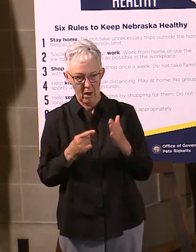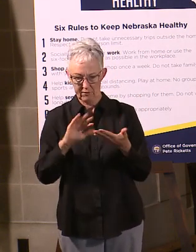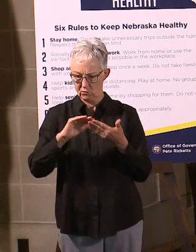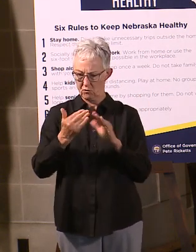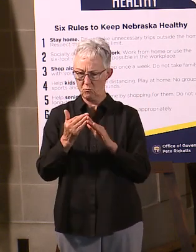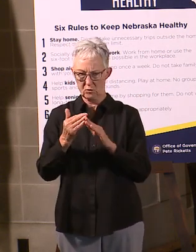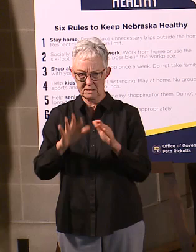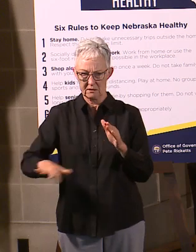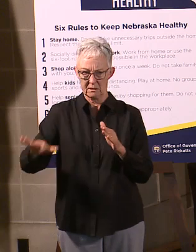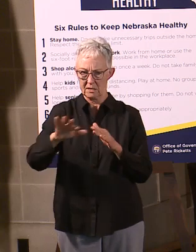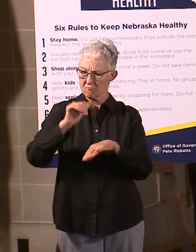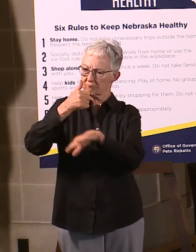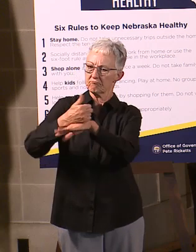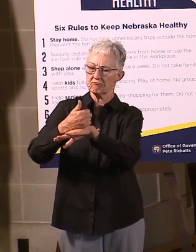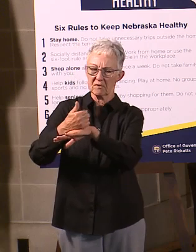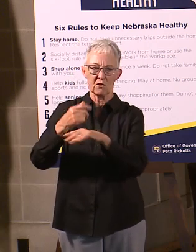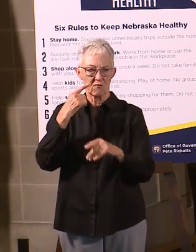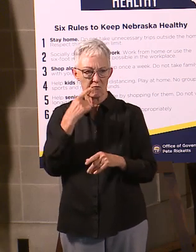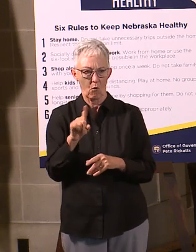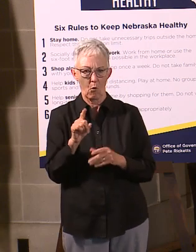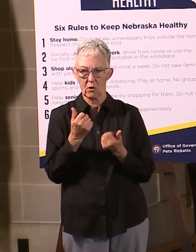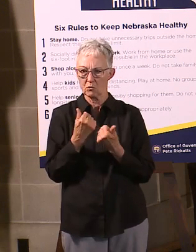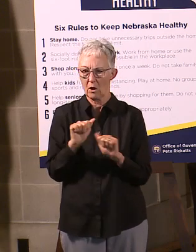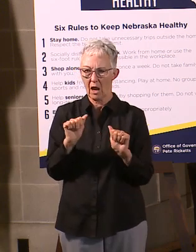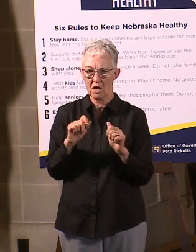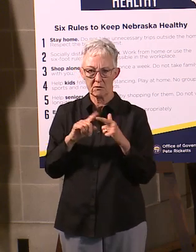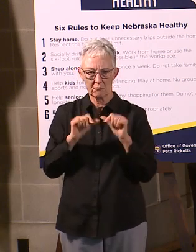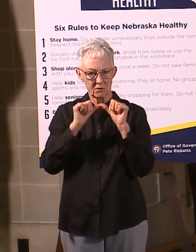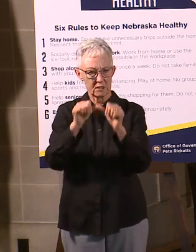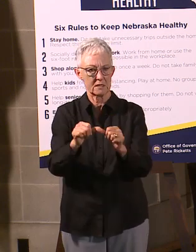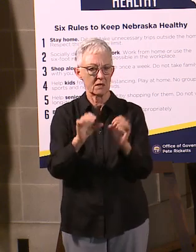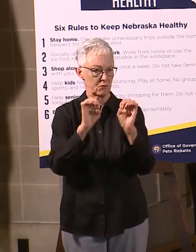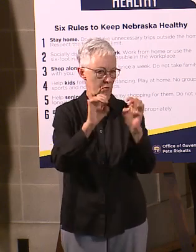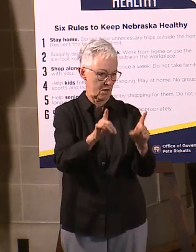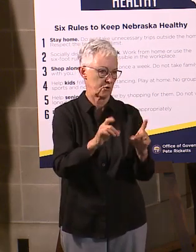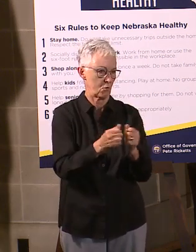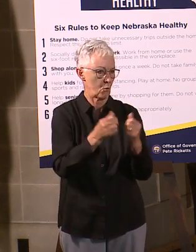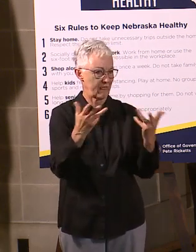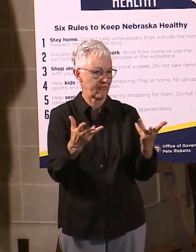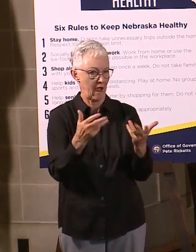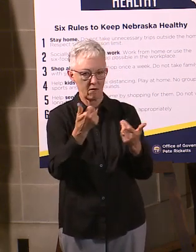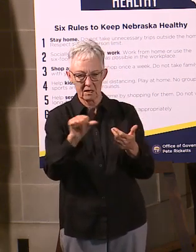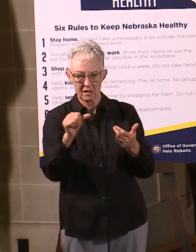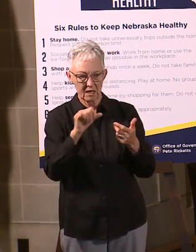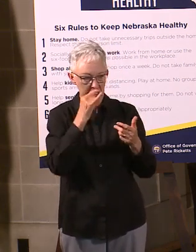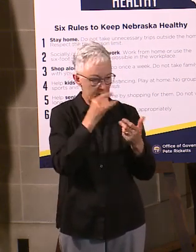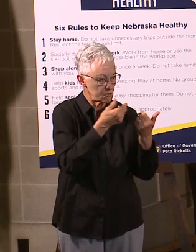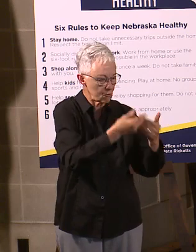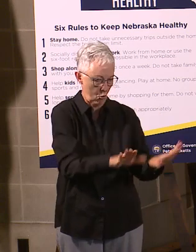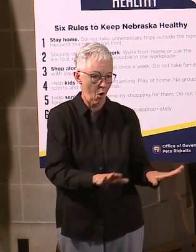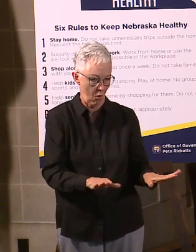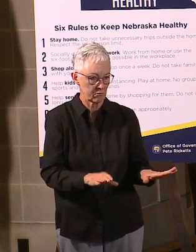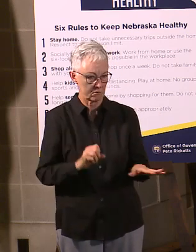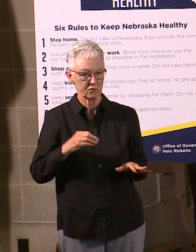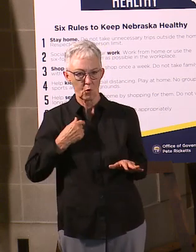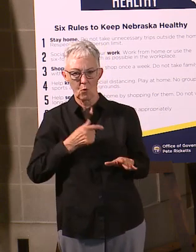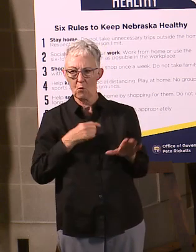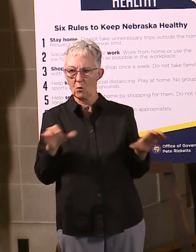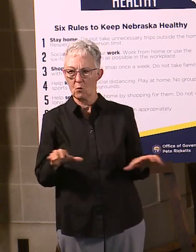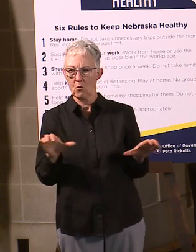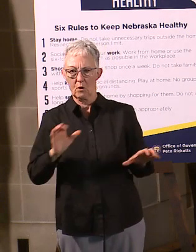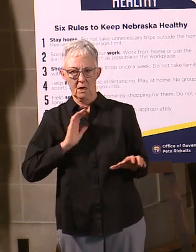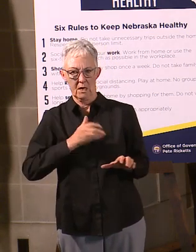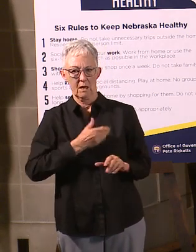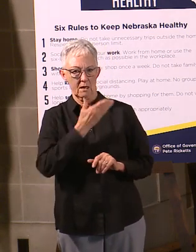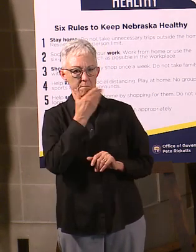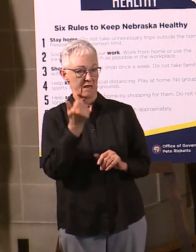fill the gaps that might persist. And we're going to have to continue to do that work. And I think we can do that well and best collectively. So, so thanks for